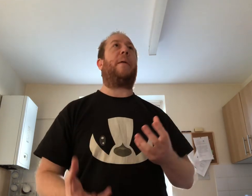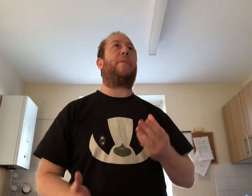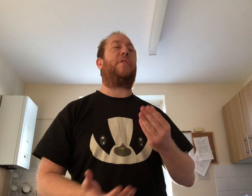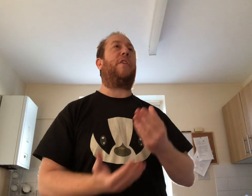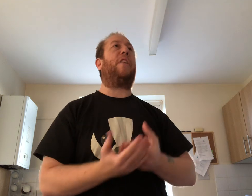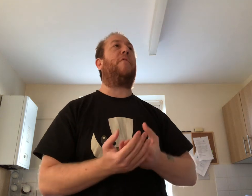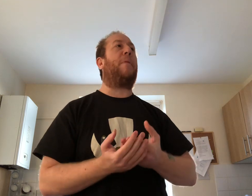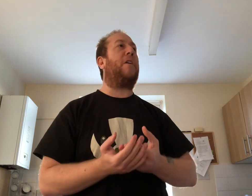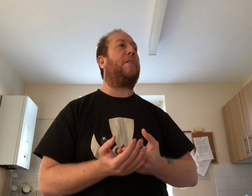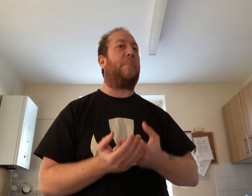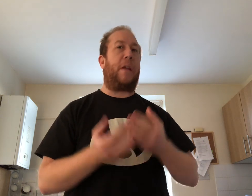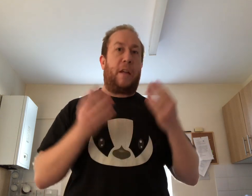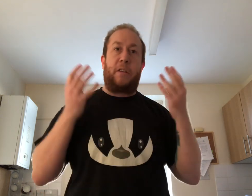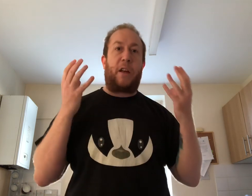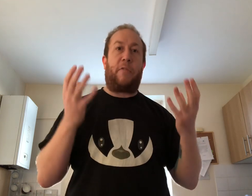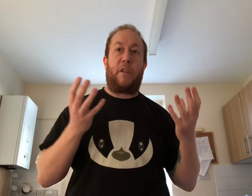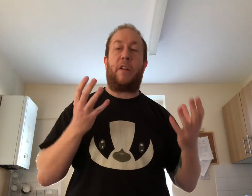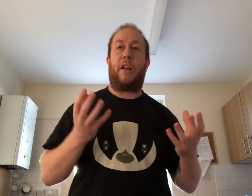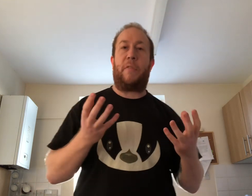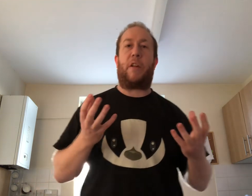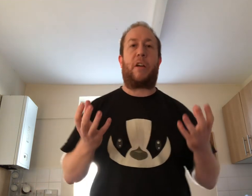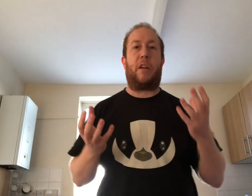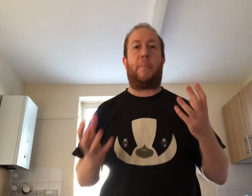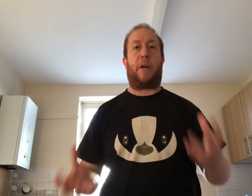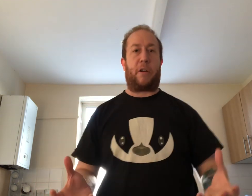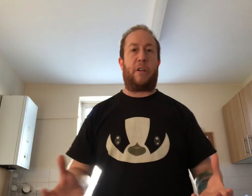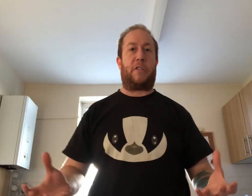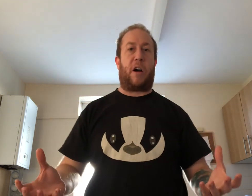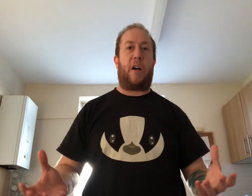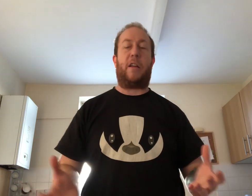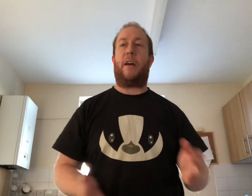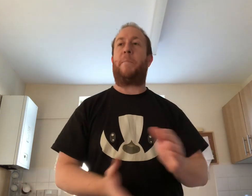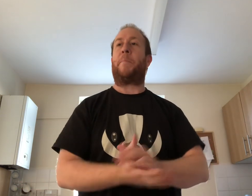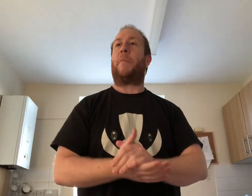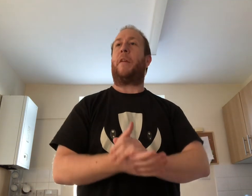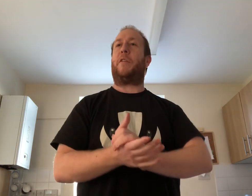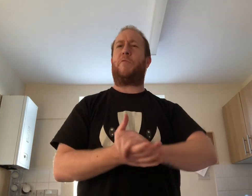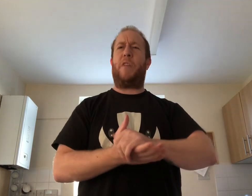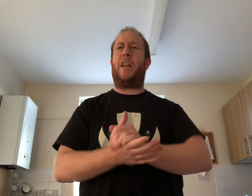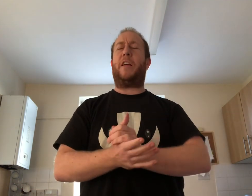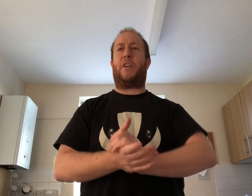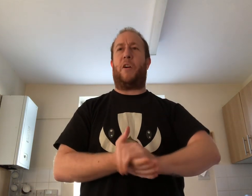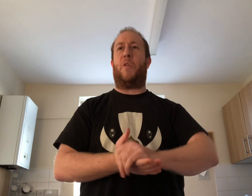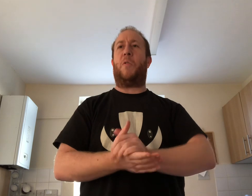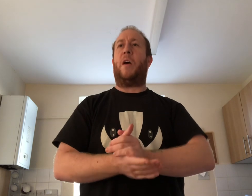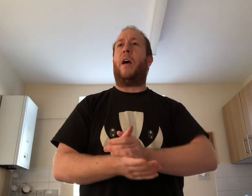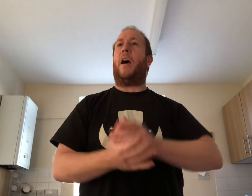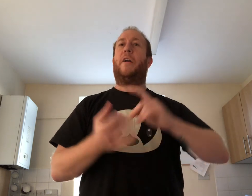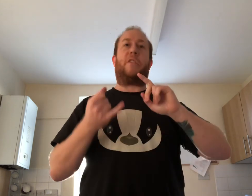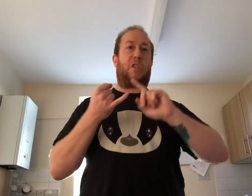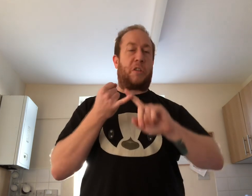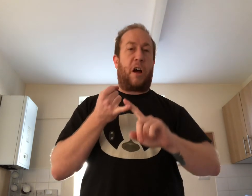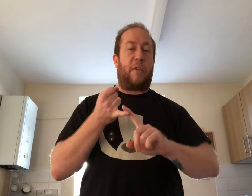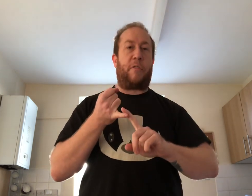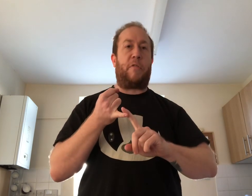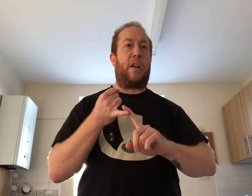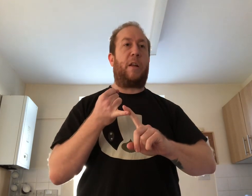atmosphere reminded me definitely of like an American diner it was really cool the staff are really